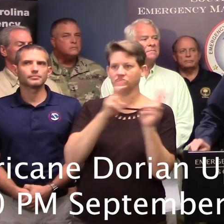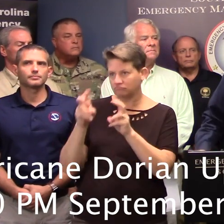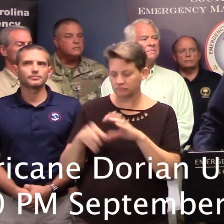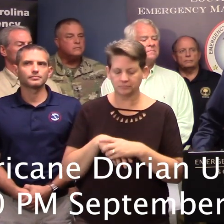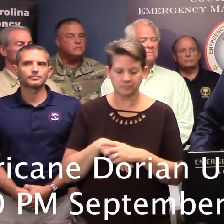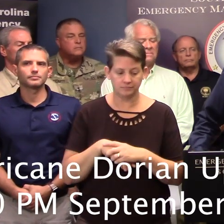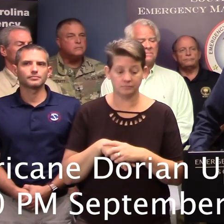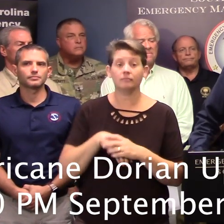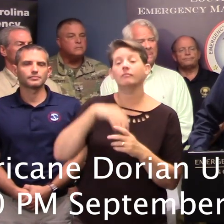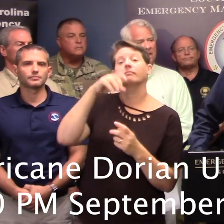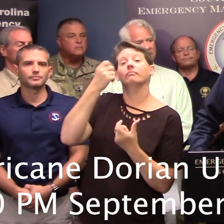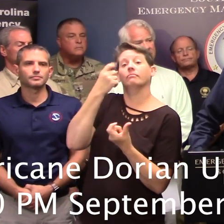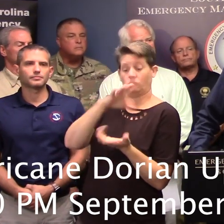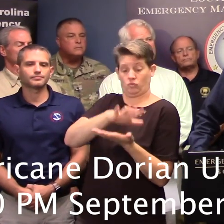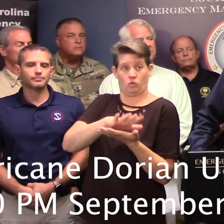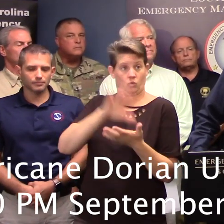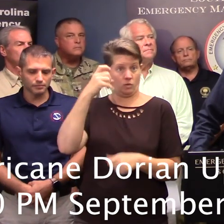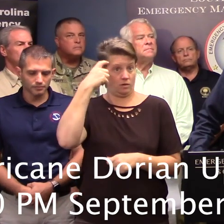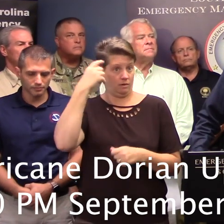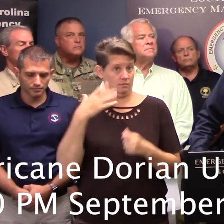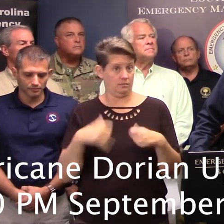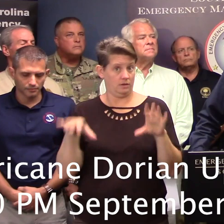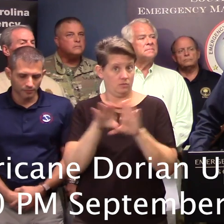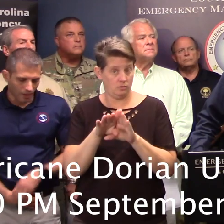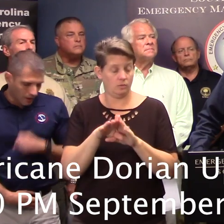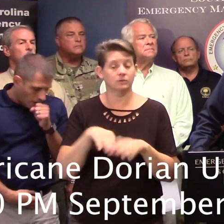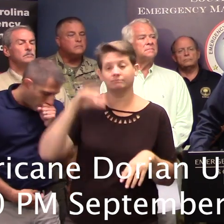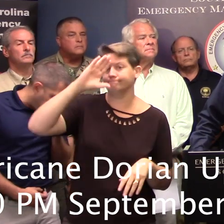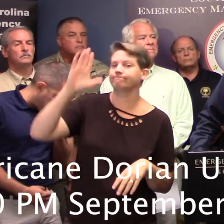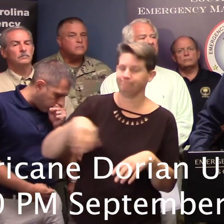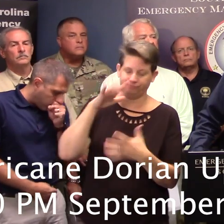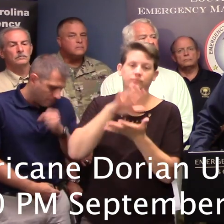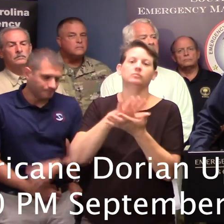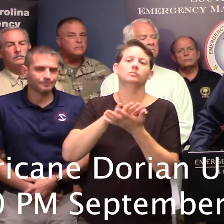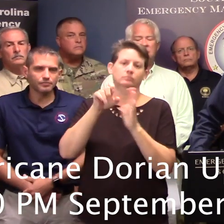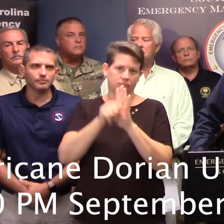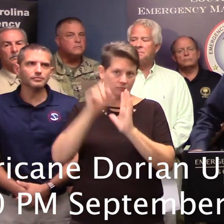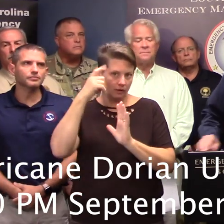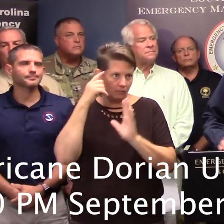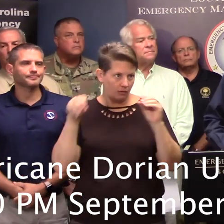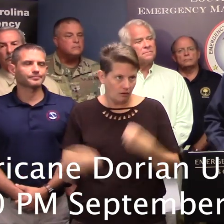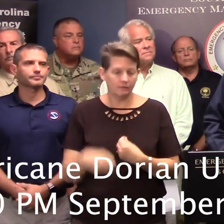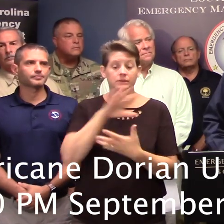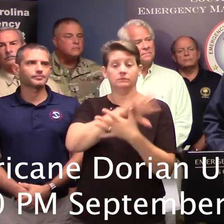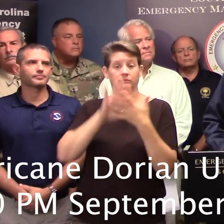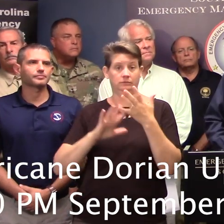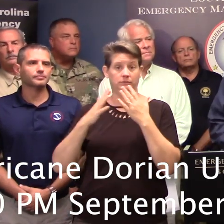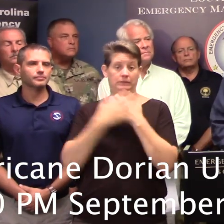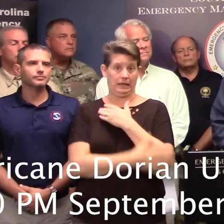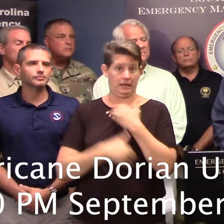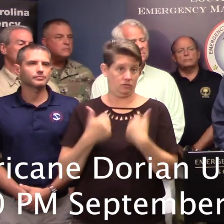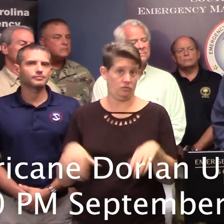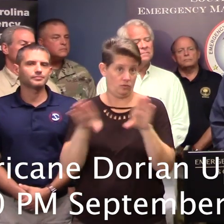As for school and government closings, as you all know, the schools and state government offices in the following counties